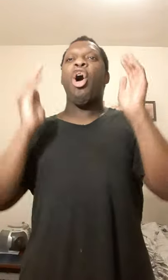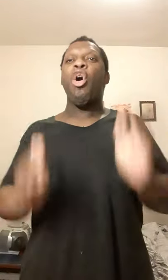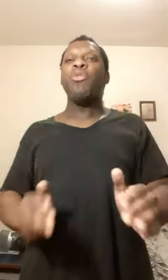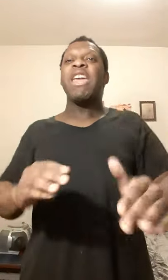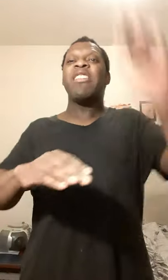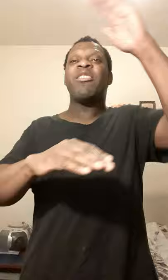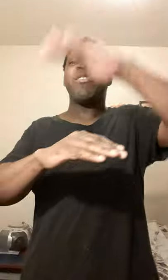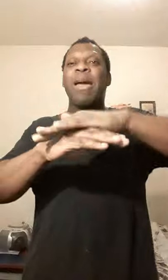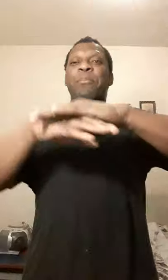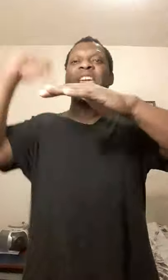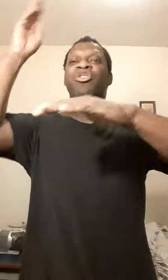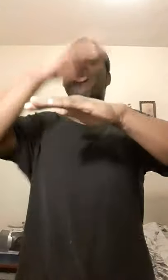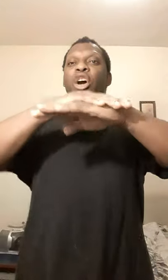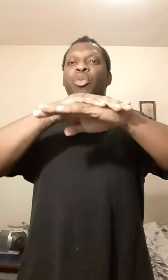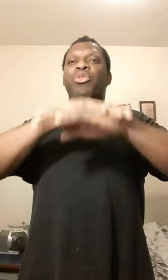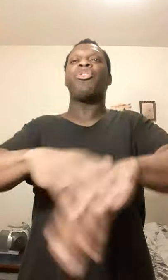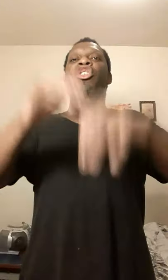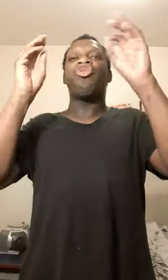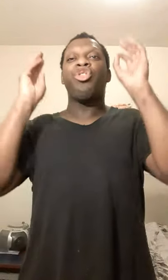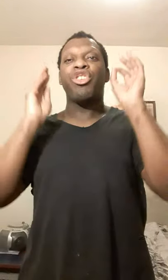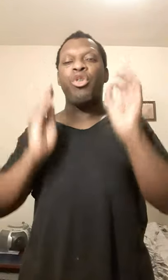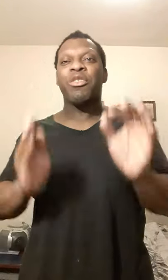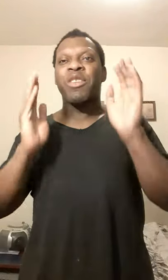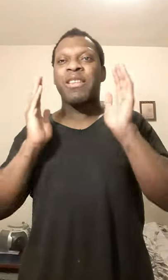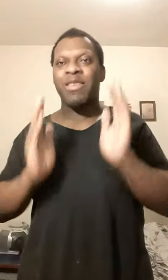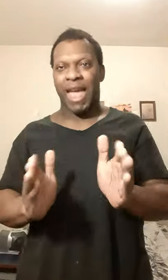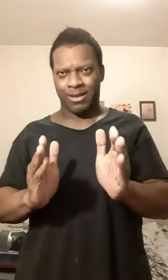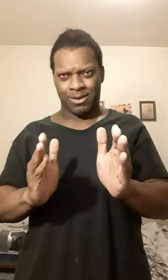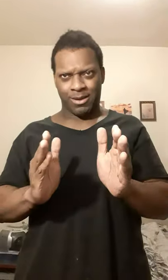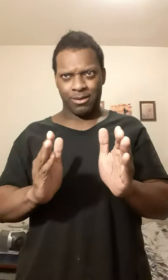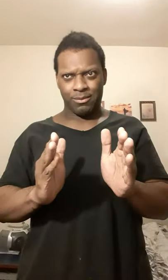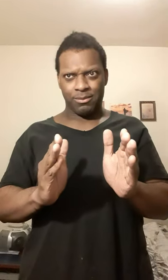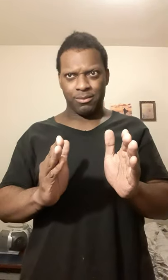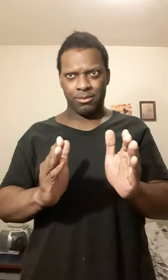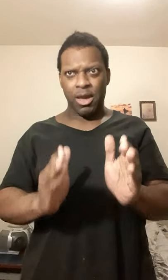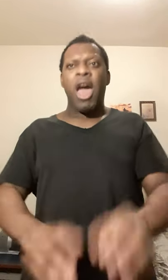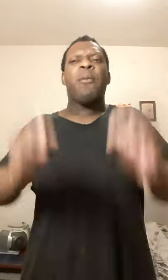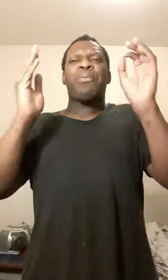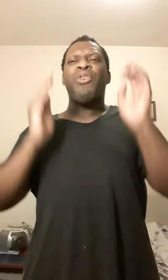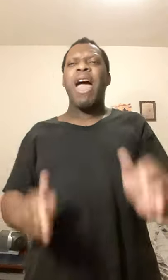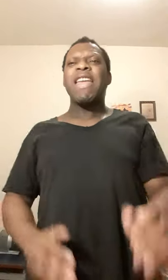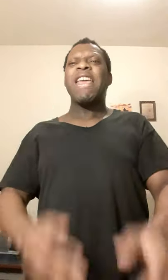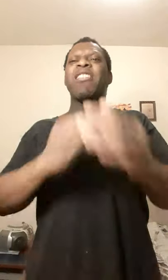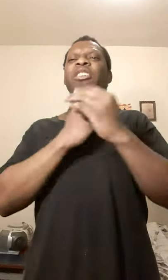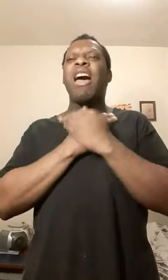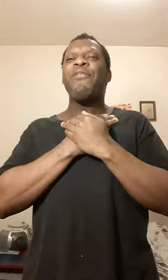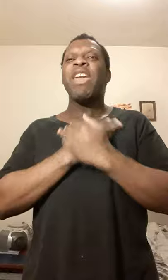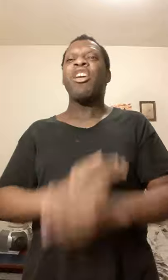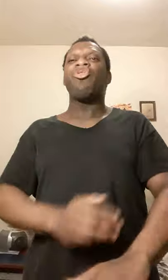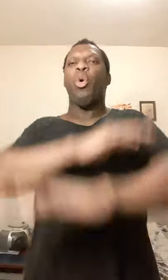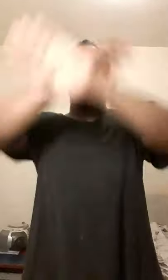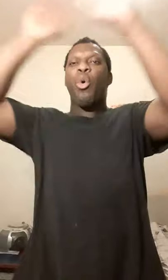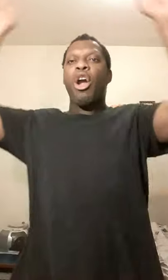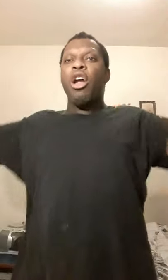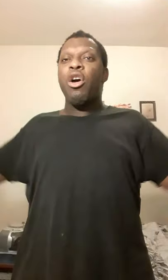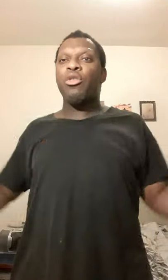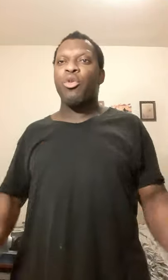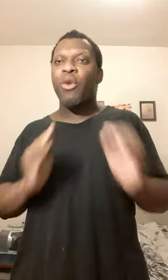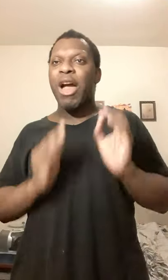only stepping stones to your success. Pride is loving the world around